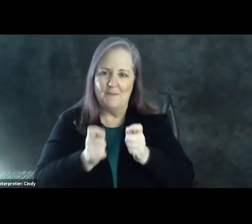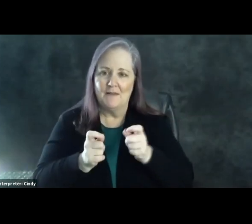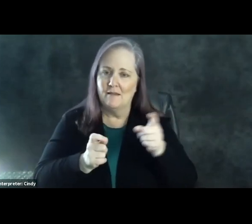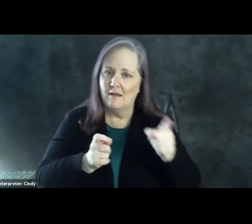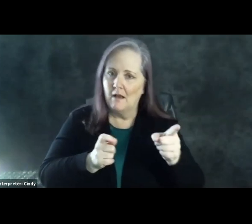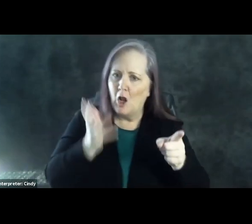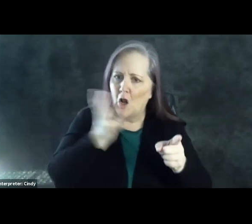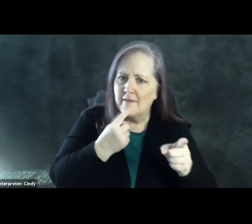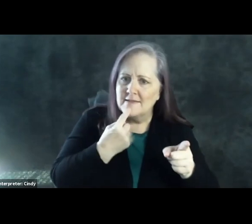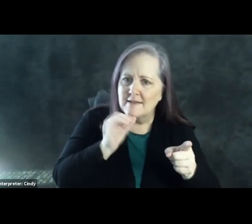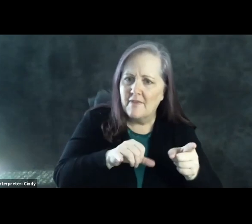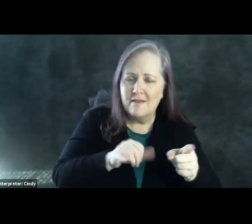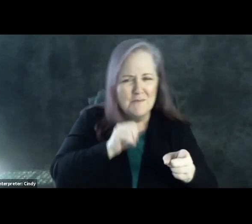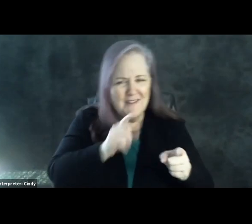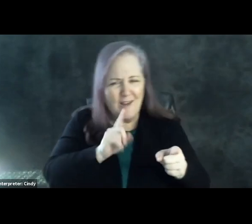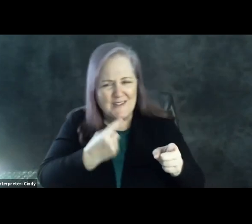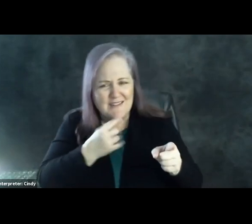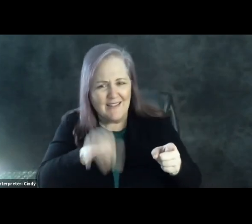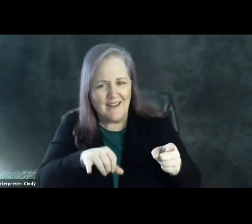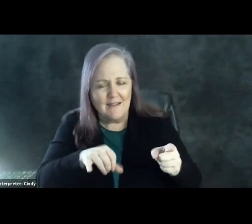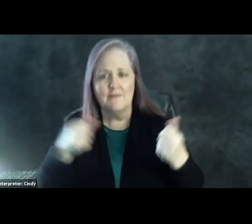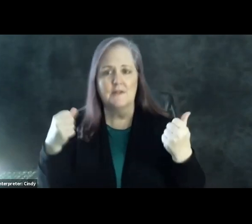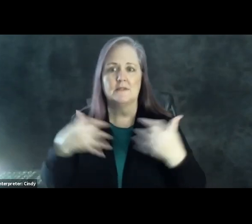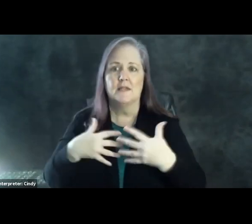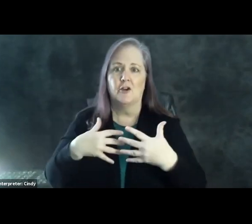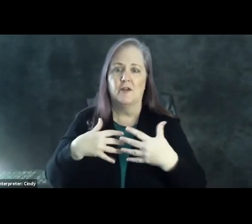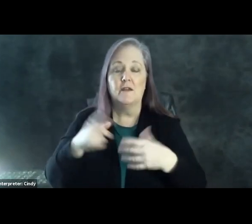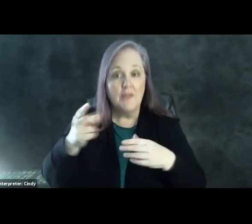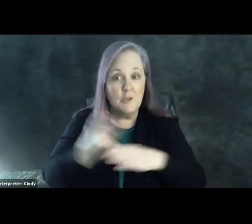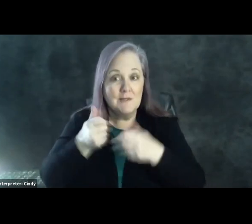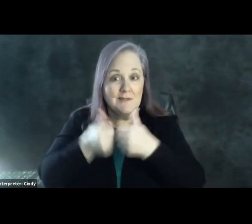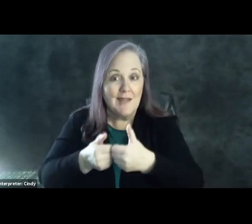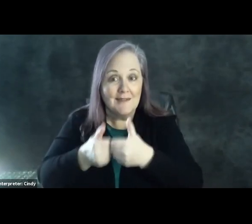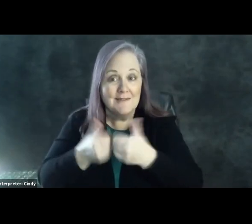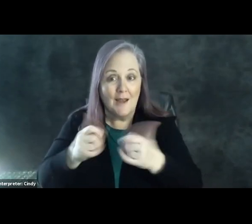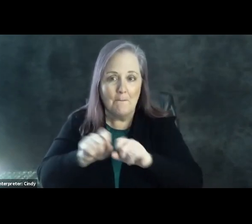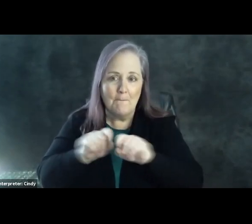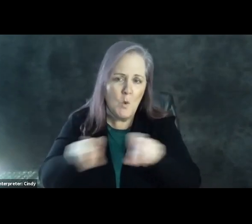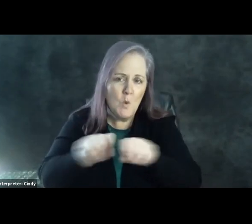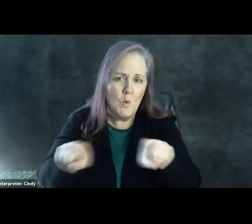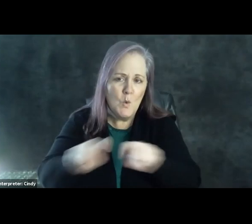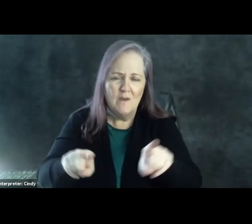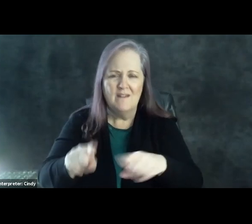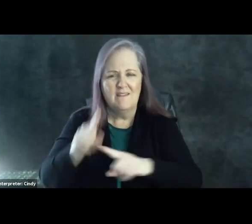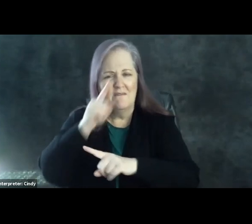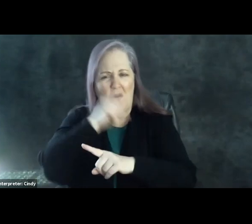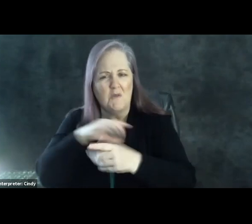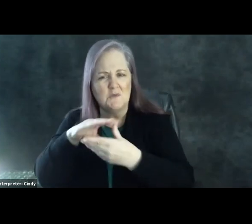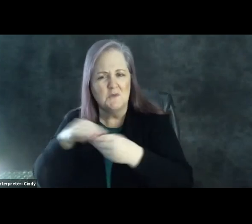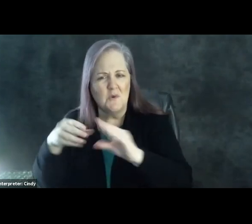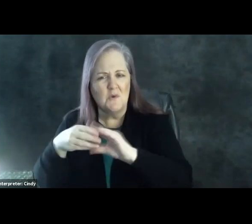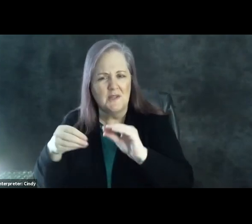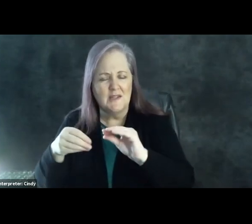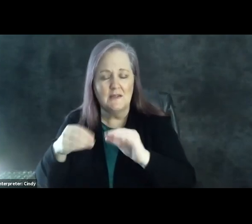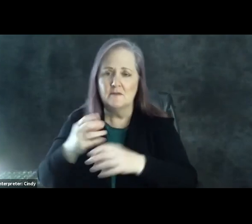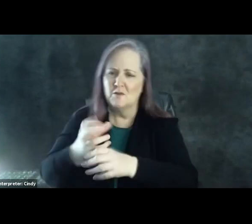say. That's scary. They're using text messages now to text people with false stories. And when you get a text